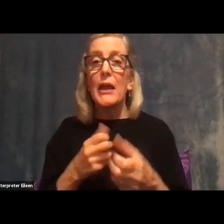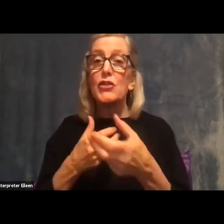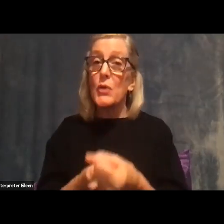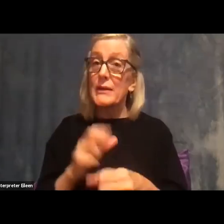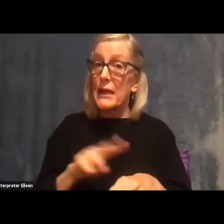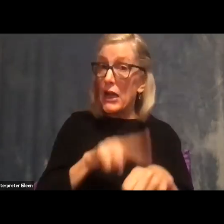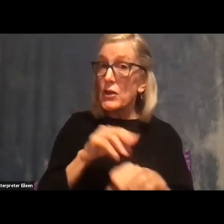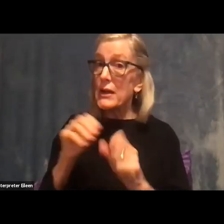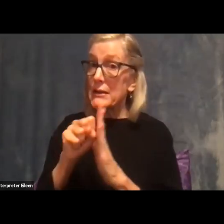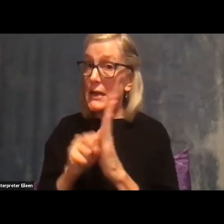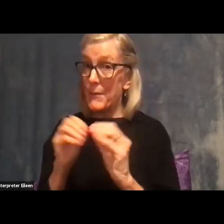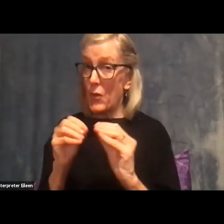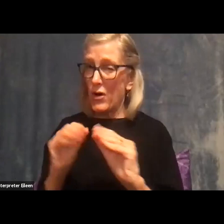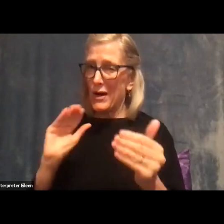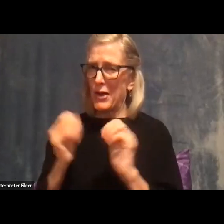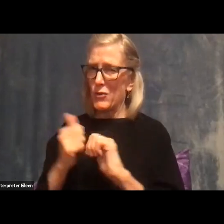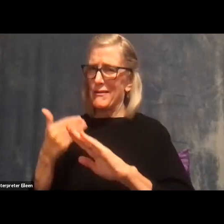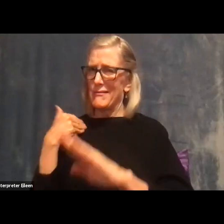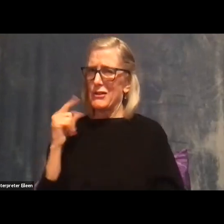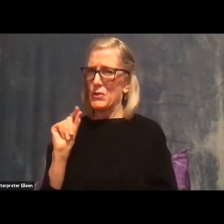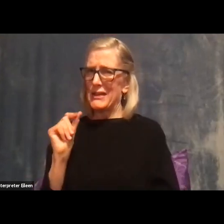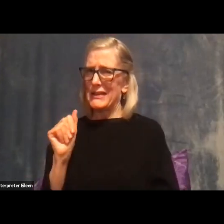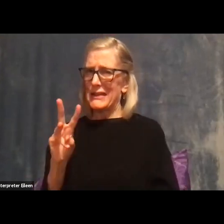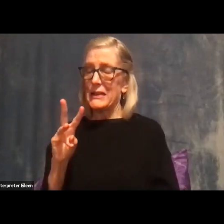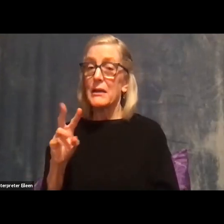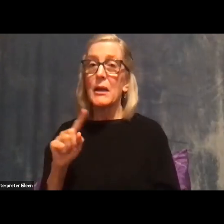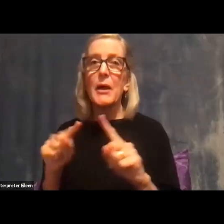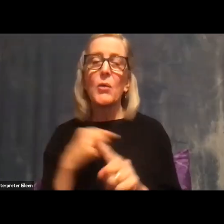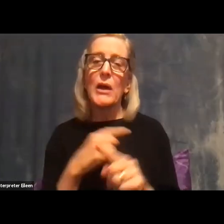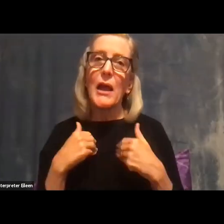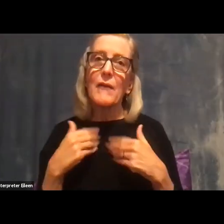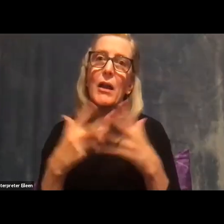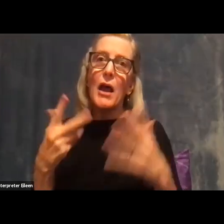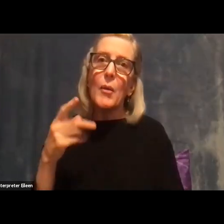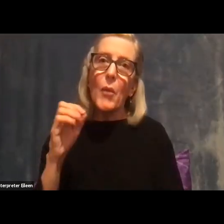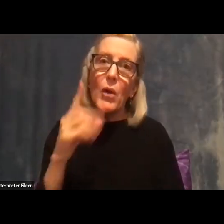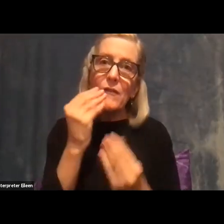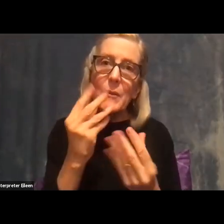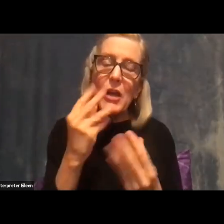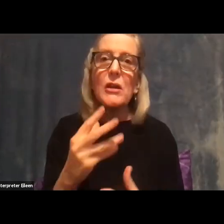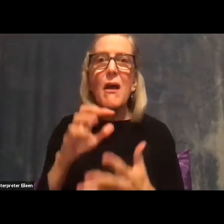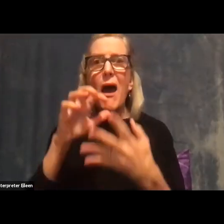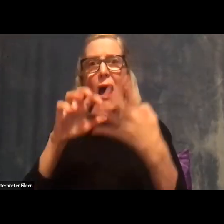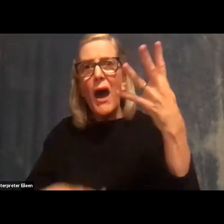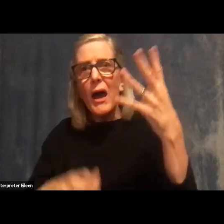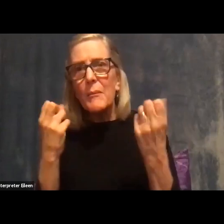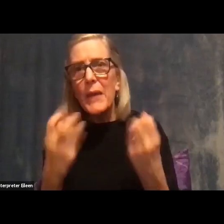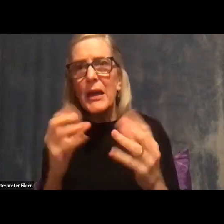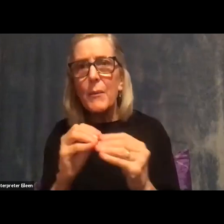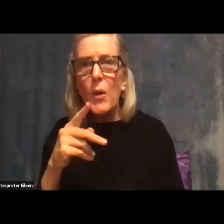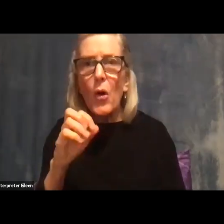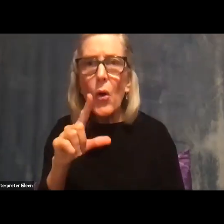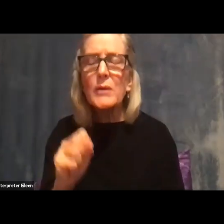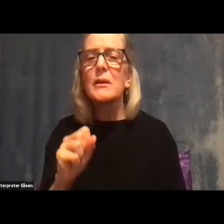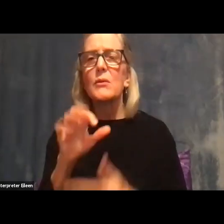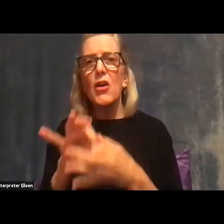2016, but we're inundated with polling information all the time. And there's a lot more polls about the hundreds of other races and ballot propositions that